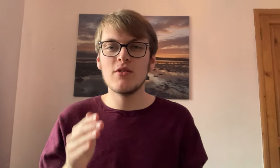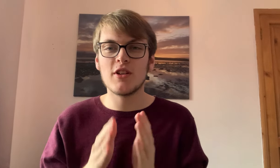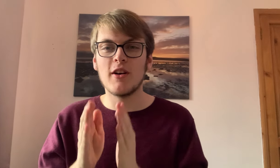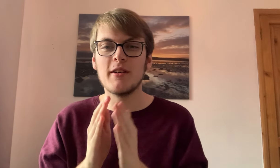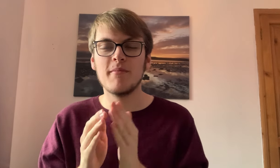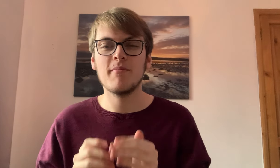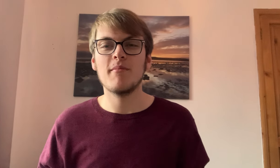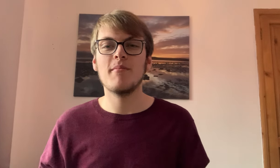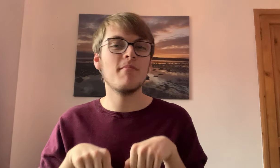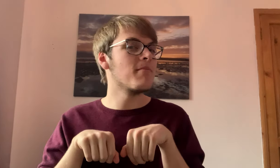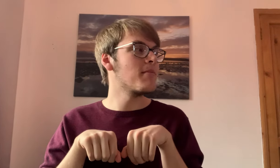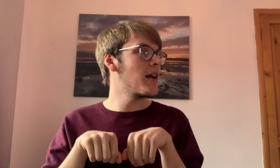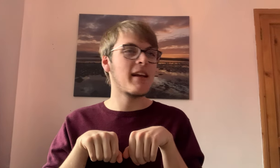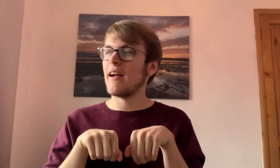sign meerkat?